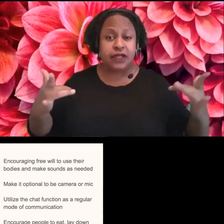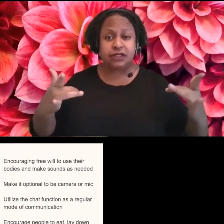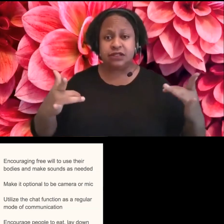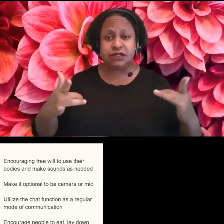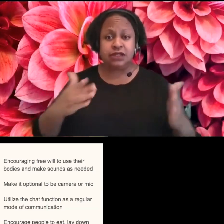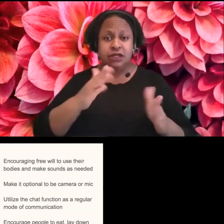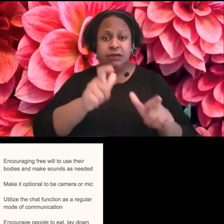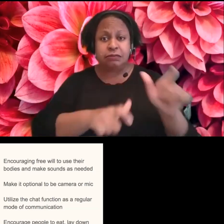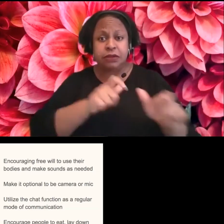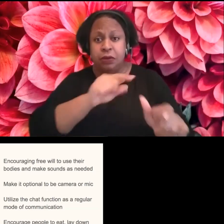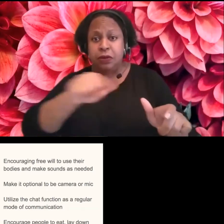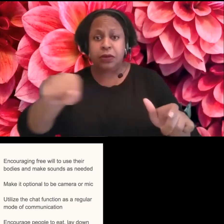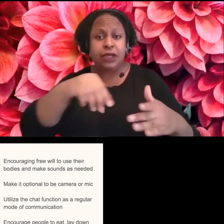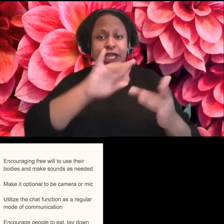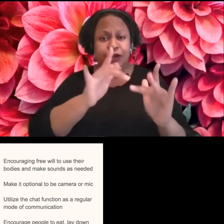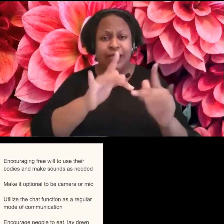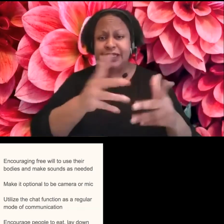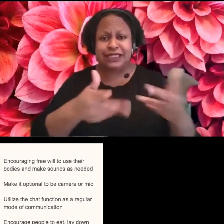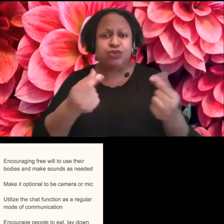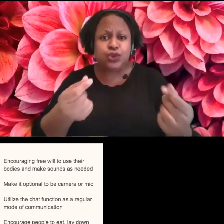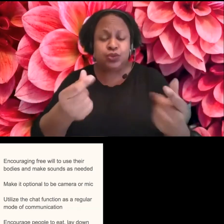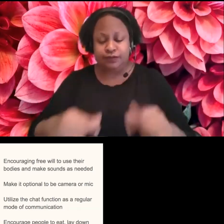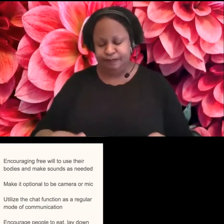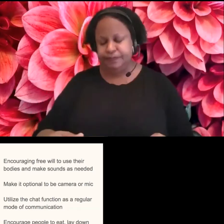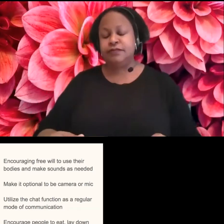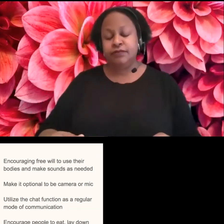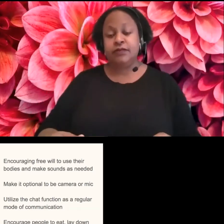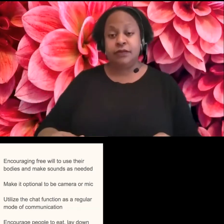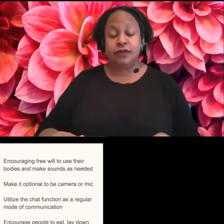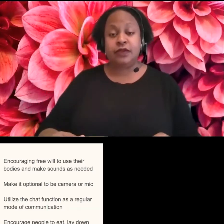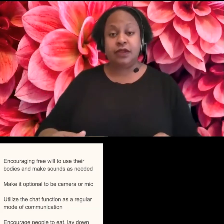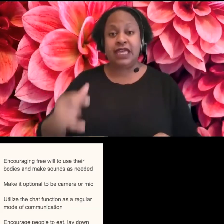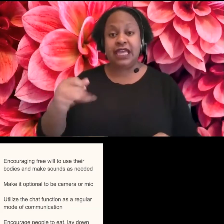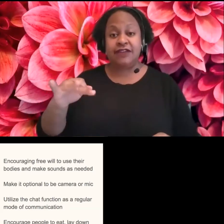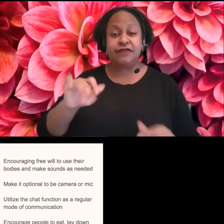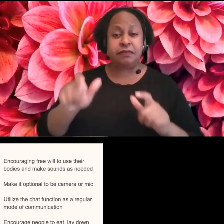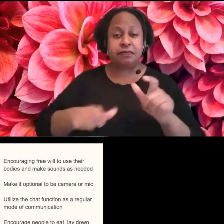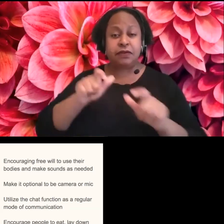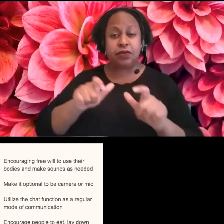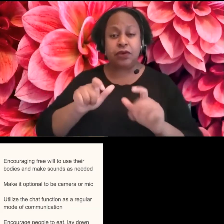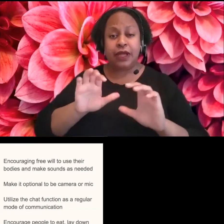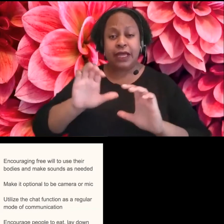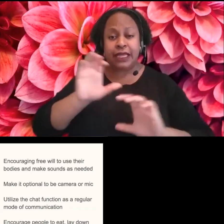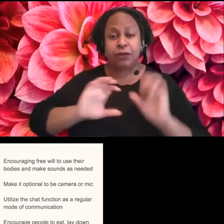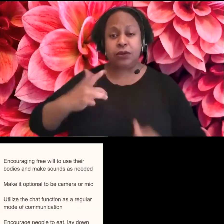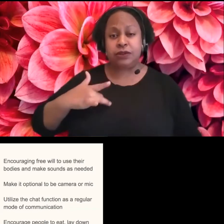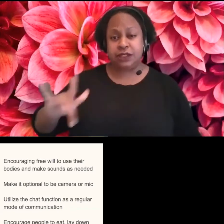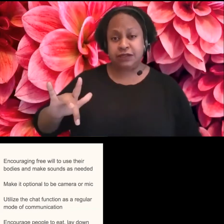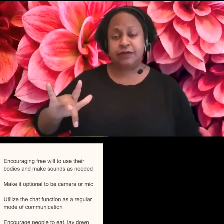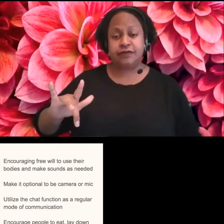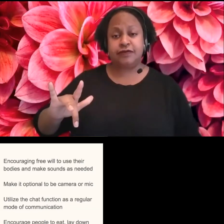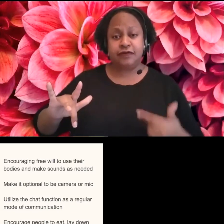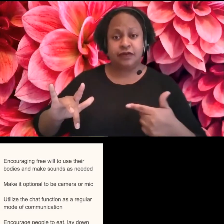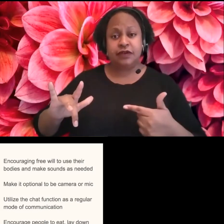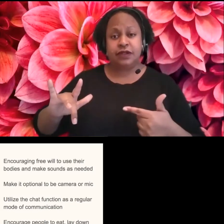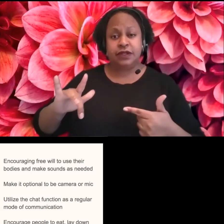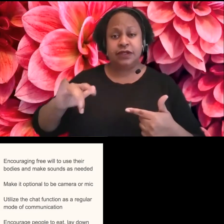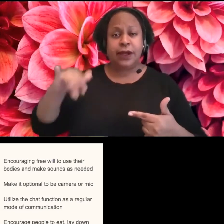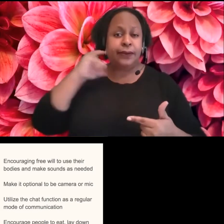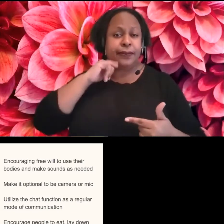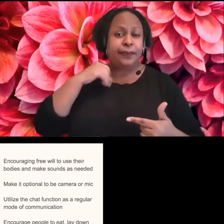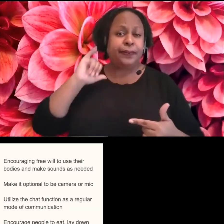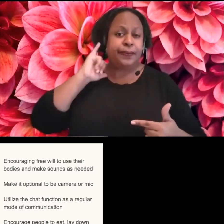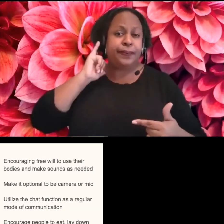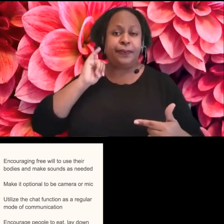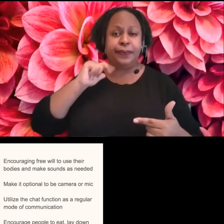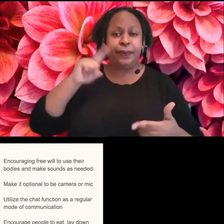moving on to next question. For people who have chemical sensitivities, the scented products that other people use become a barrier to access in public spaces. How do